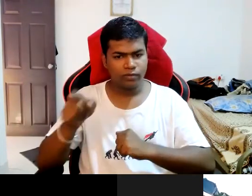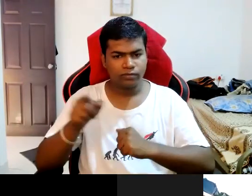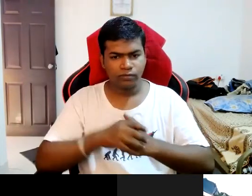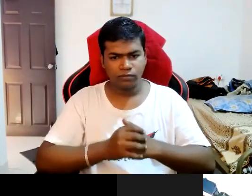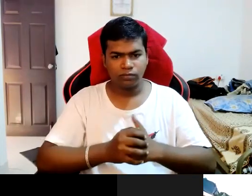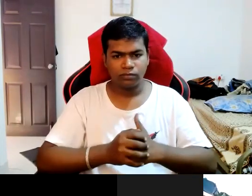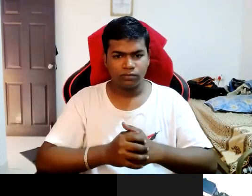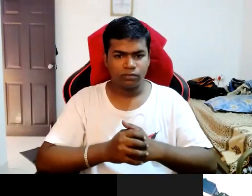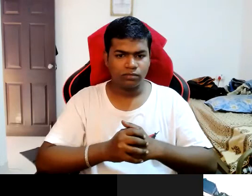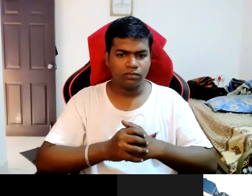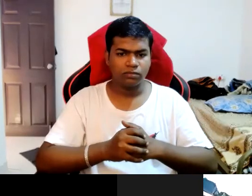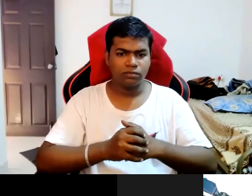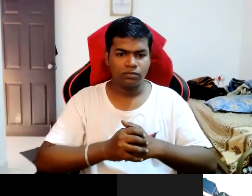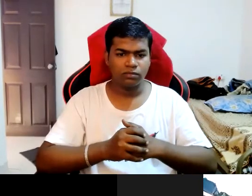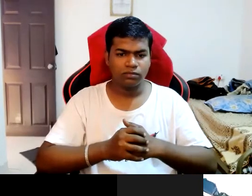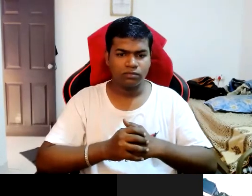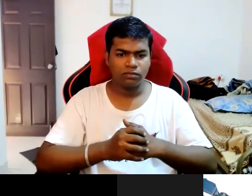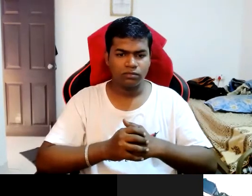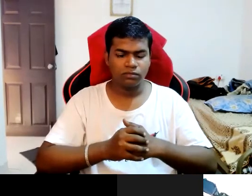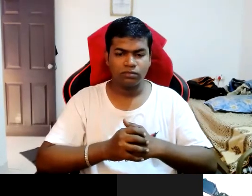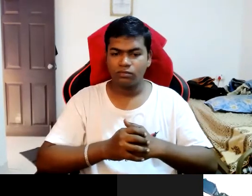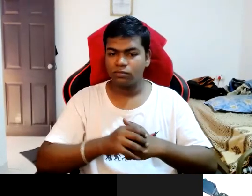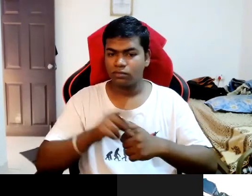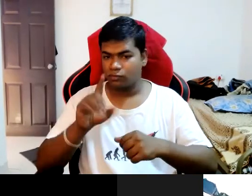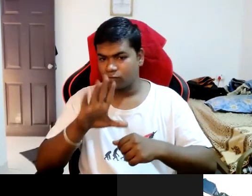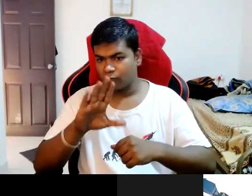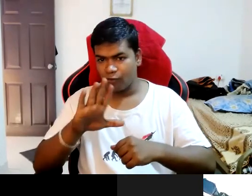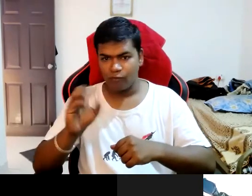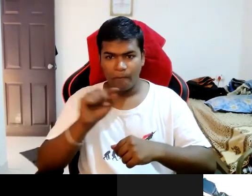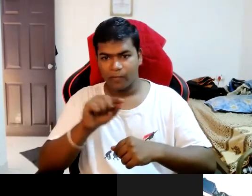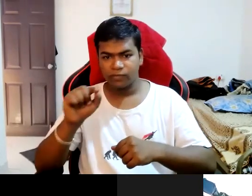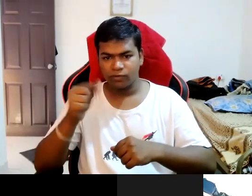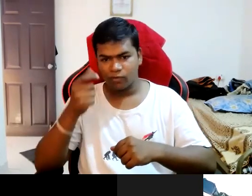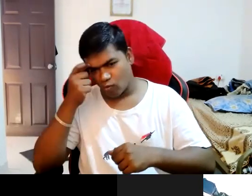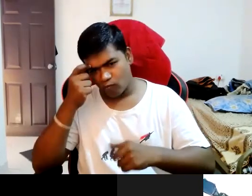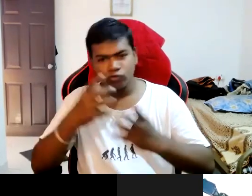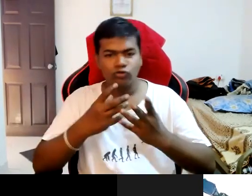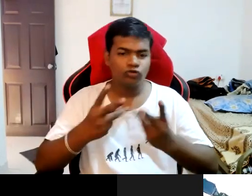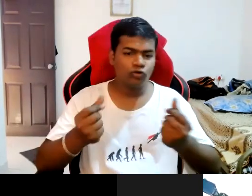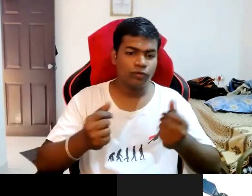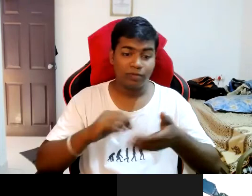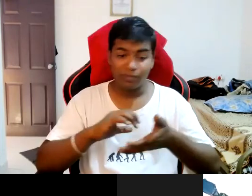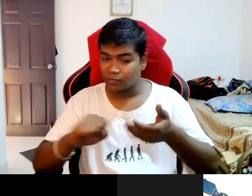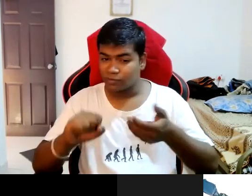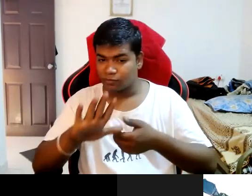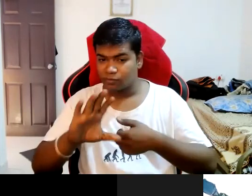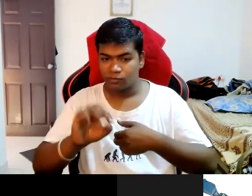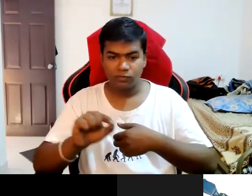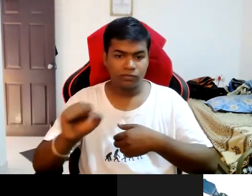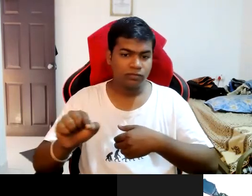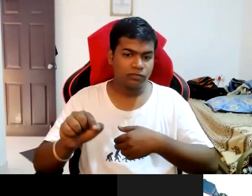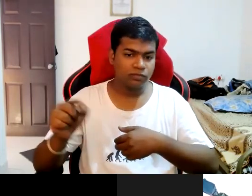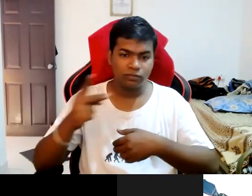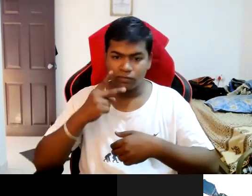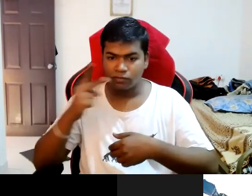when i started open up uh 50 percent problem was solved so remaining 50 percent uh i showed in